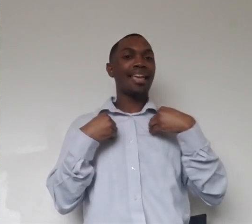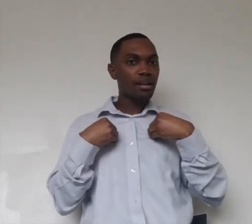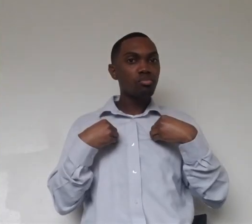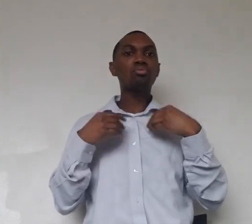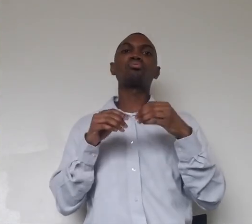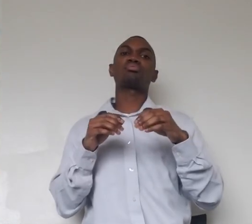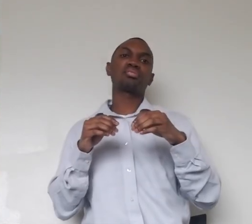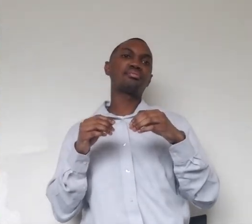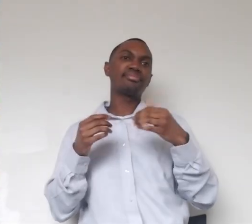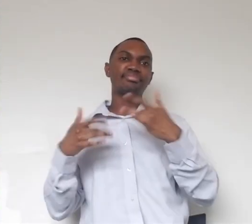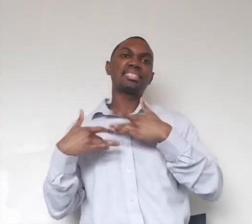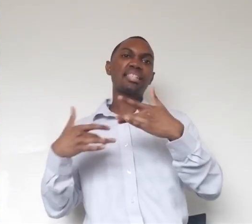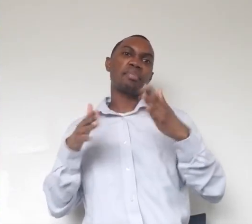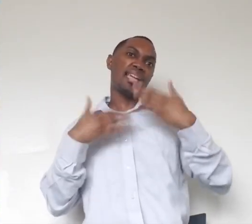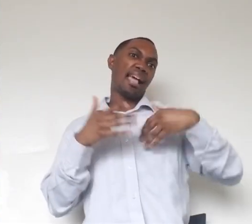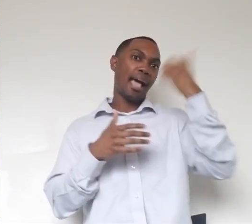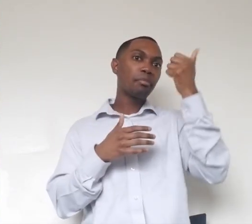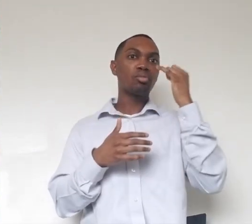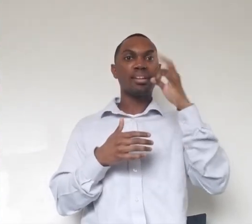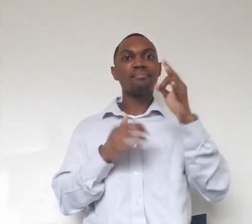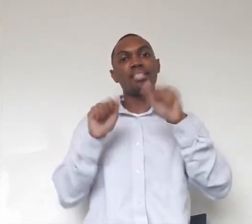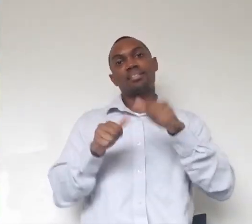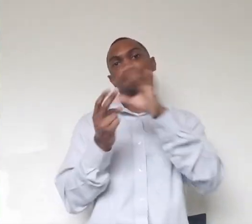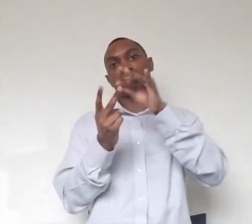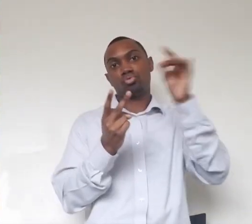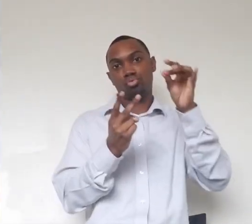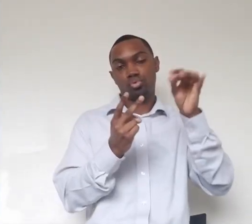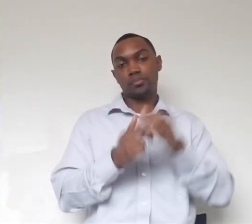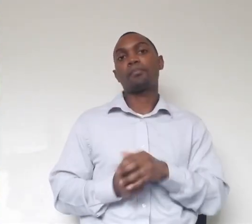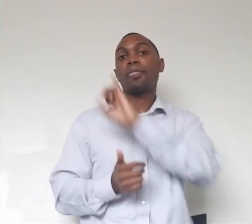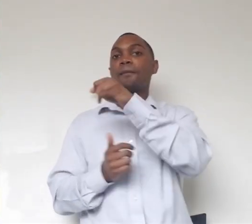So John is choosing not to train today, but hopefully will be joining us in a little bit.